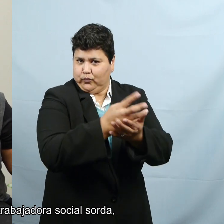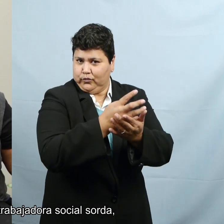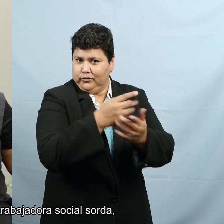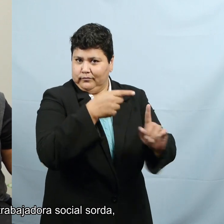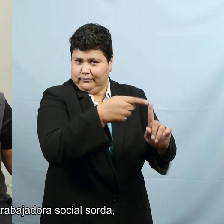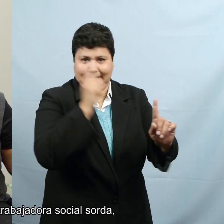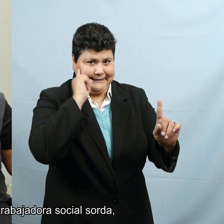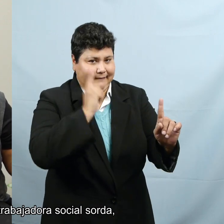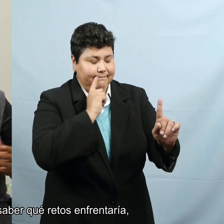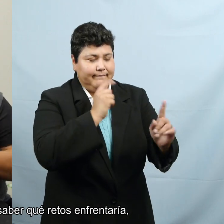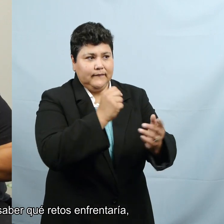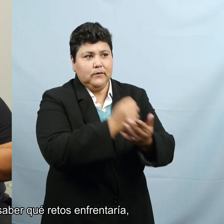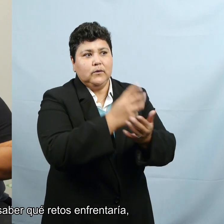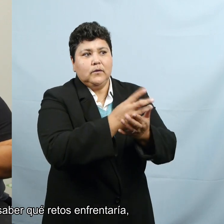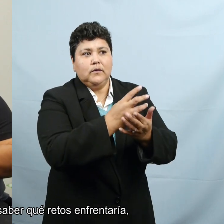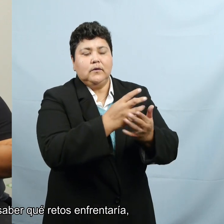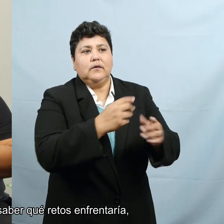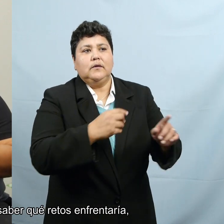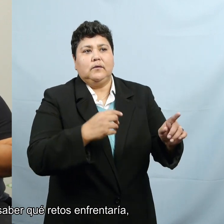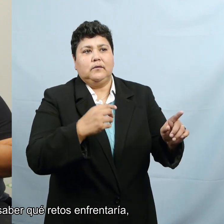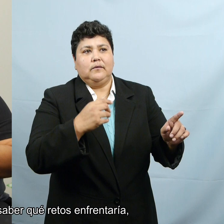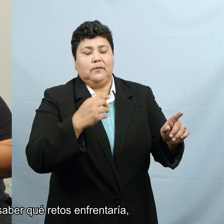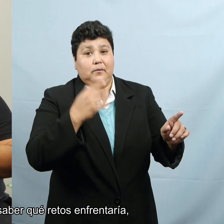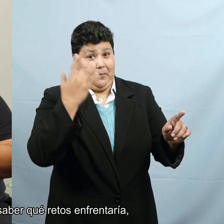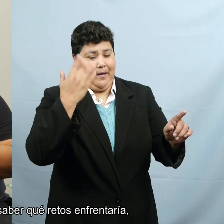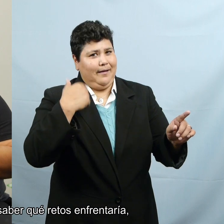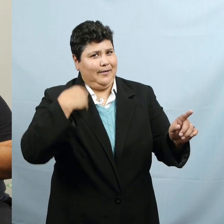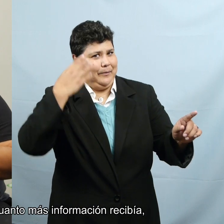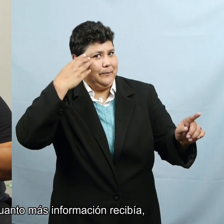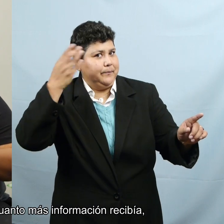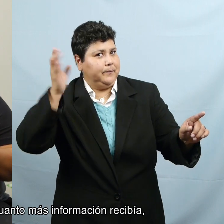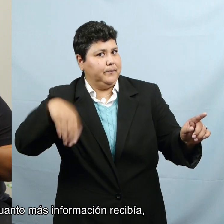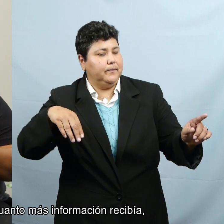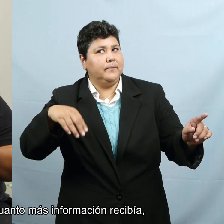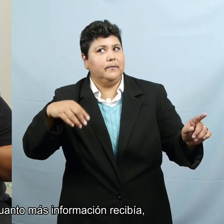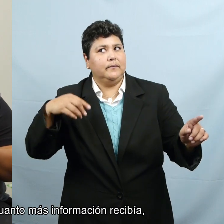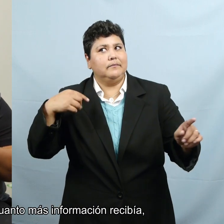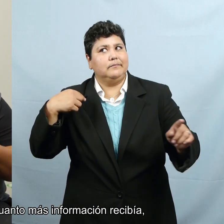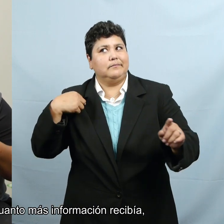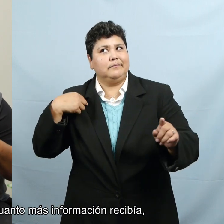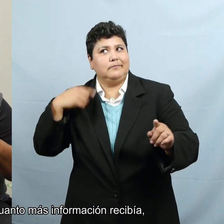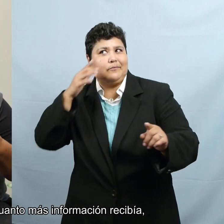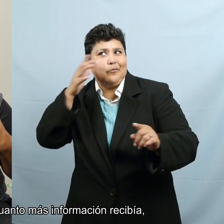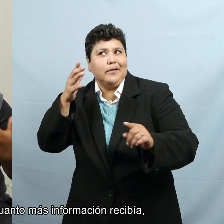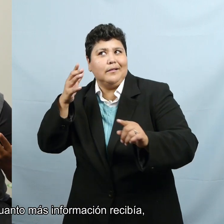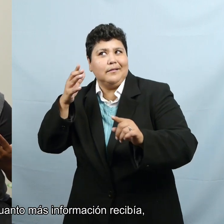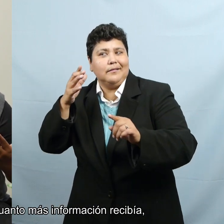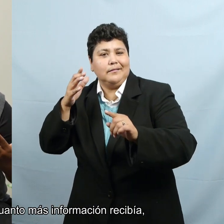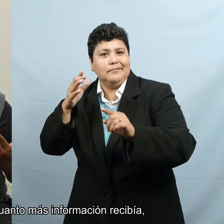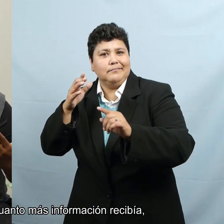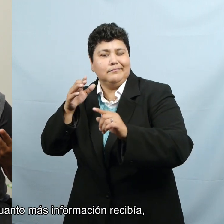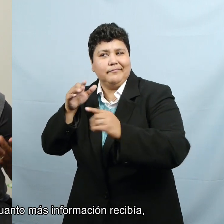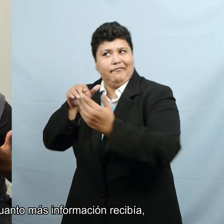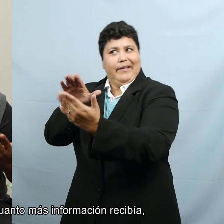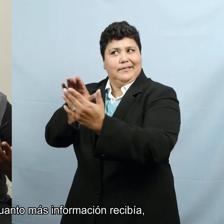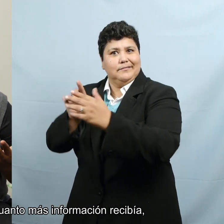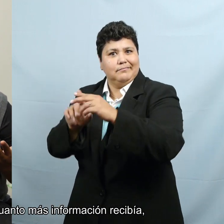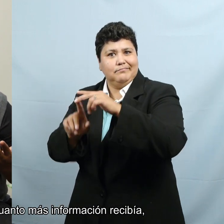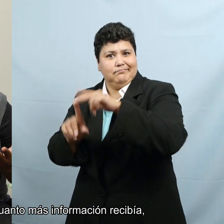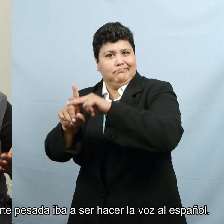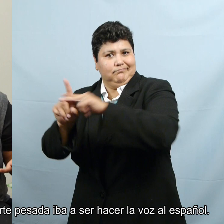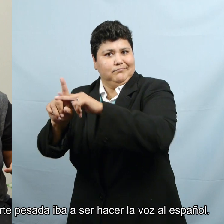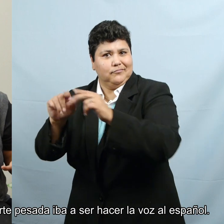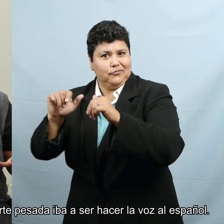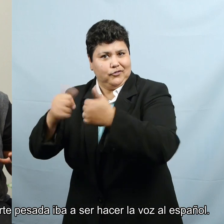worker, the deaf social worker, knowing, um, what challenges I would face as, uh, because, um, the more